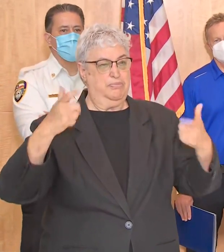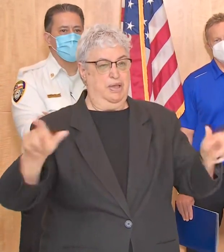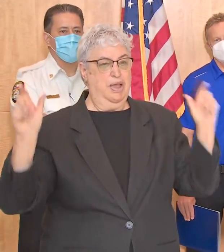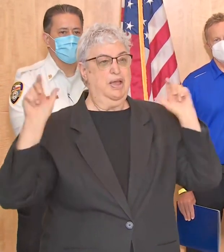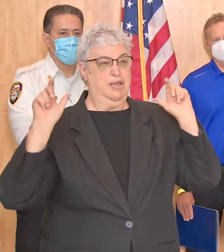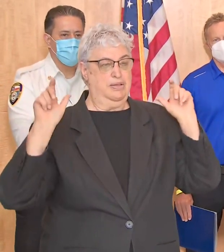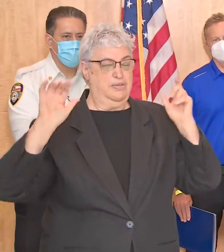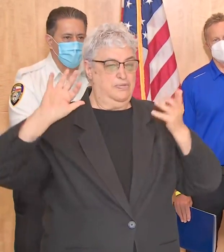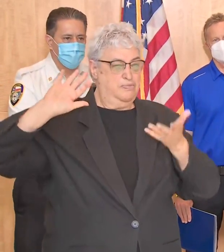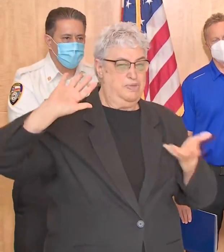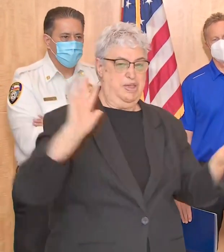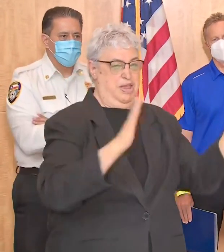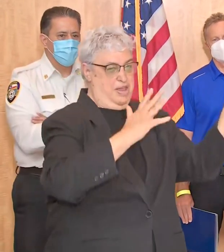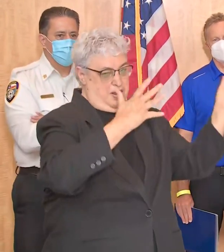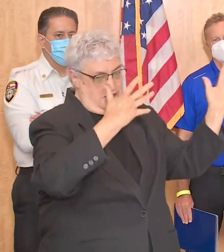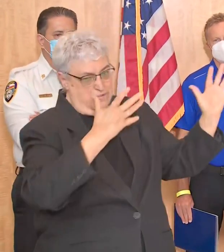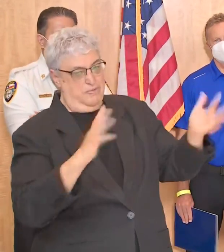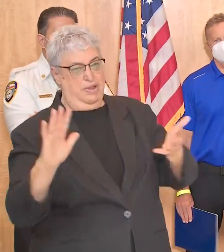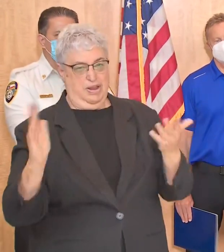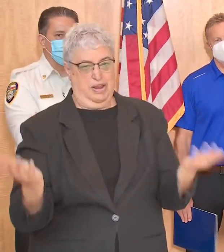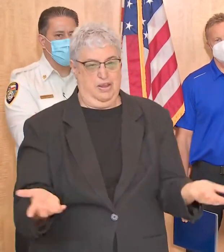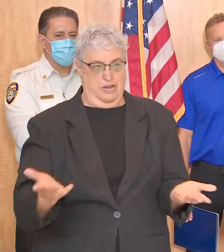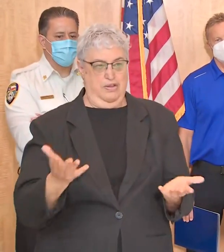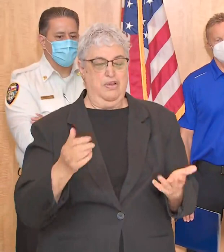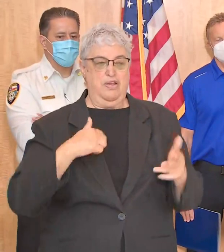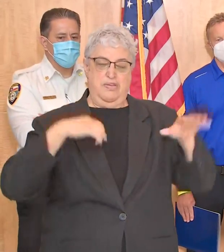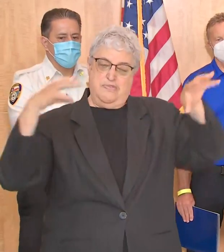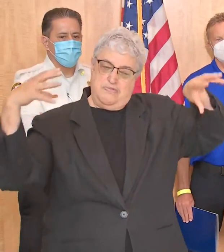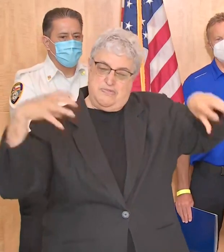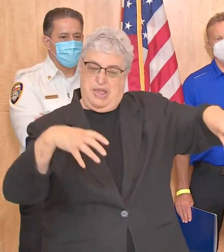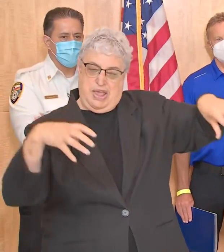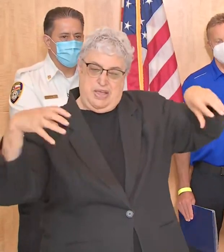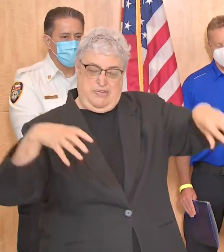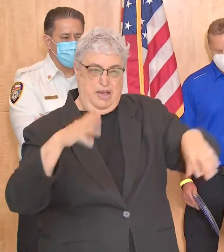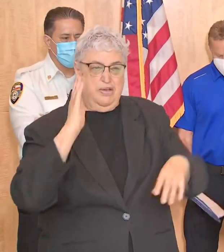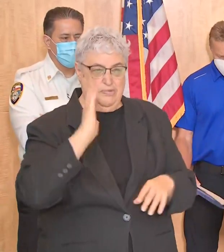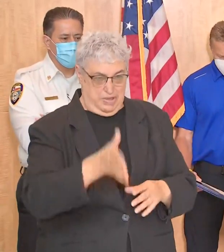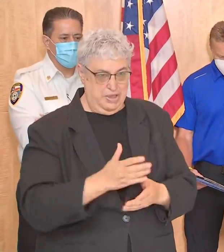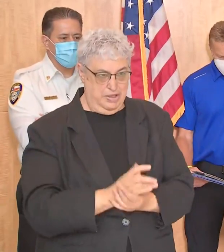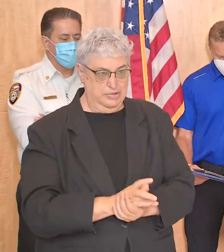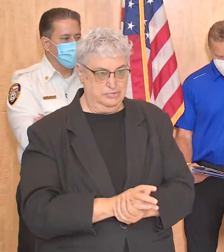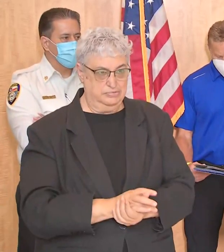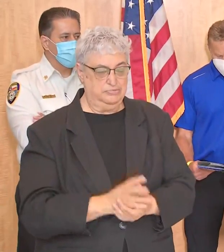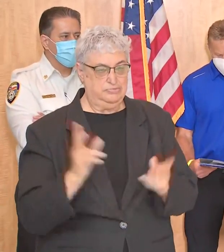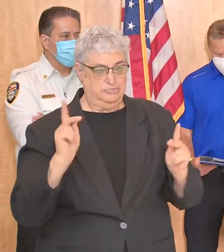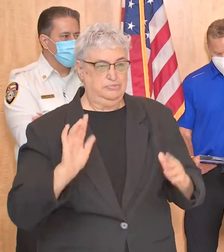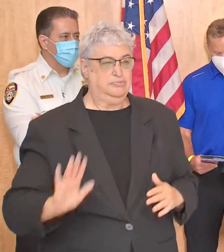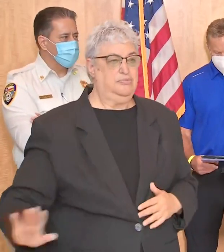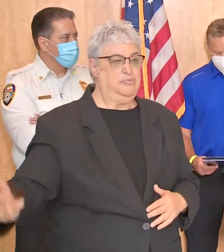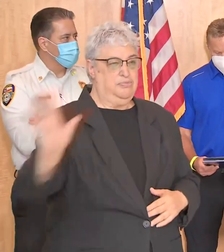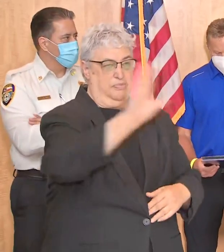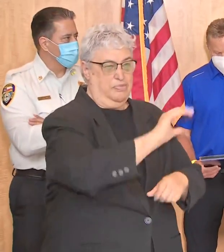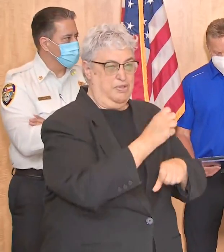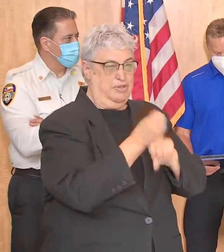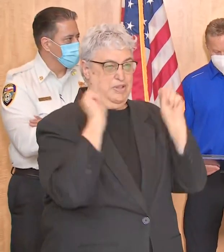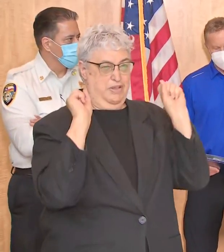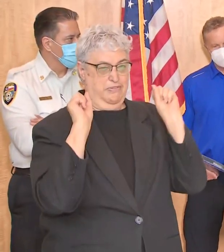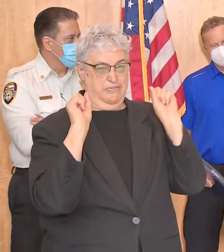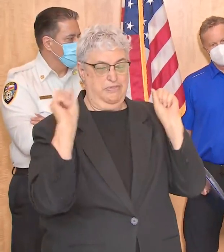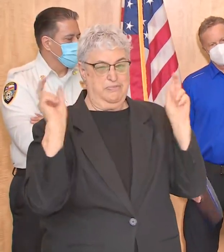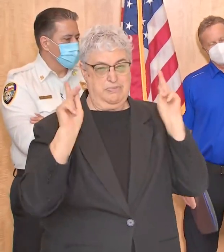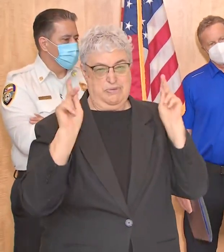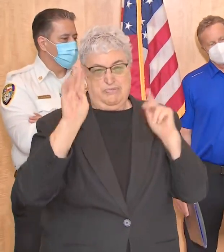be wind and there will still be rain and so again for people's safety in this and the safety of our first